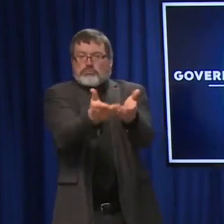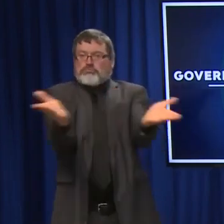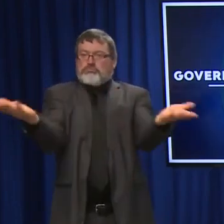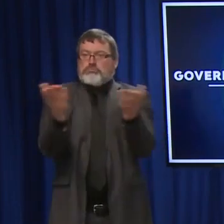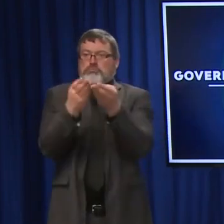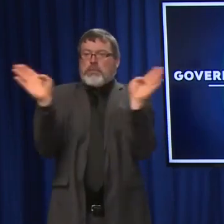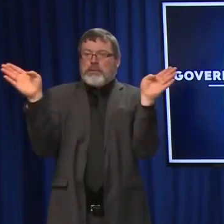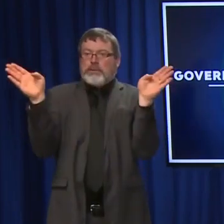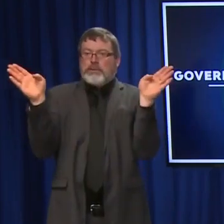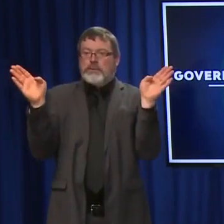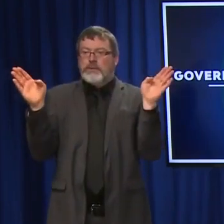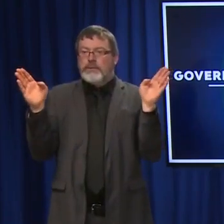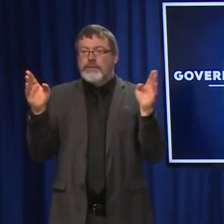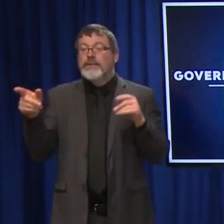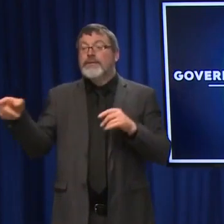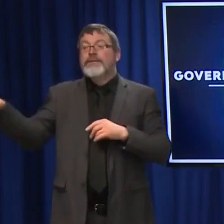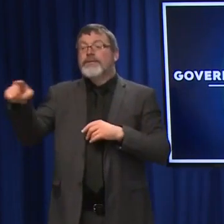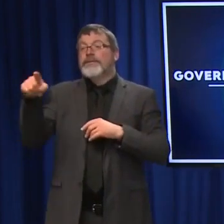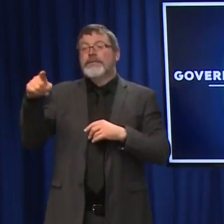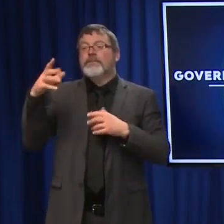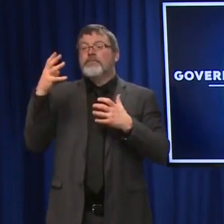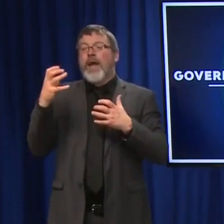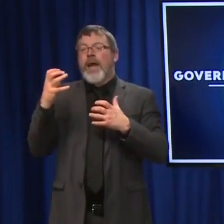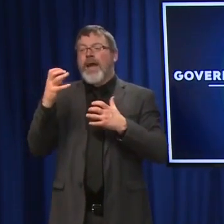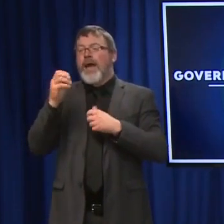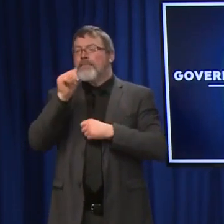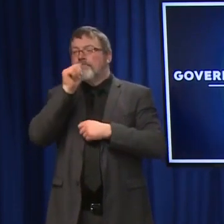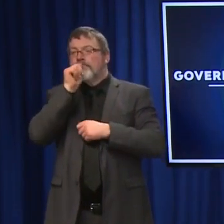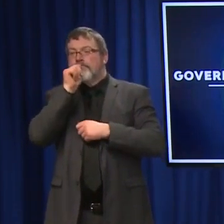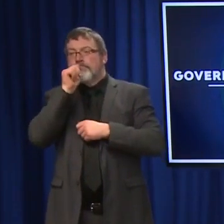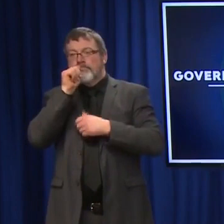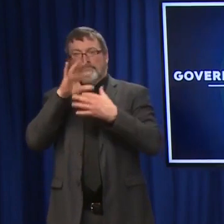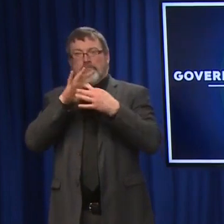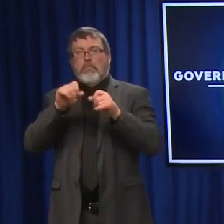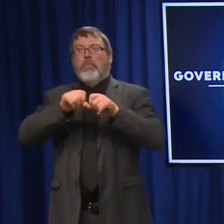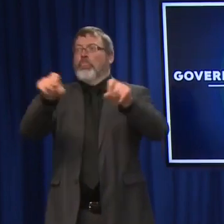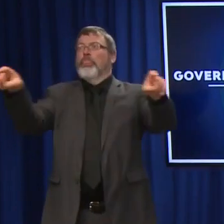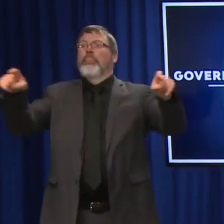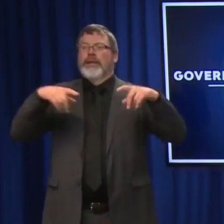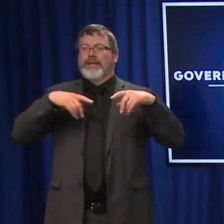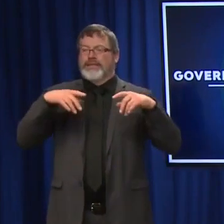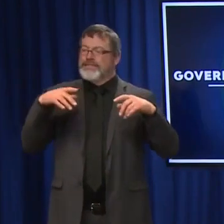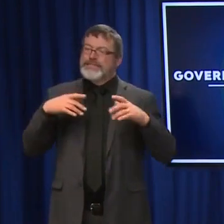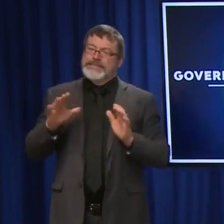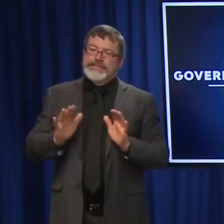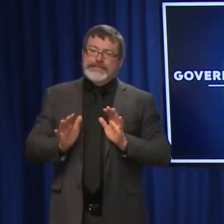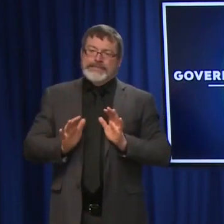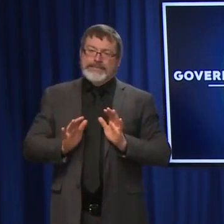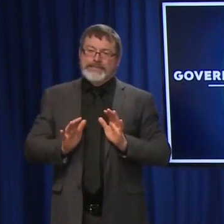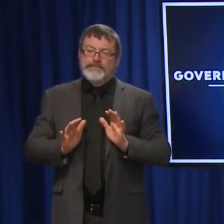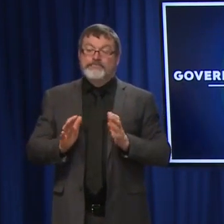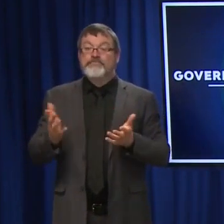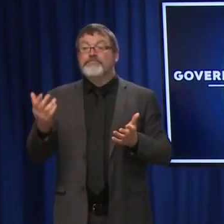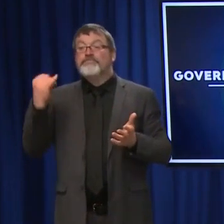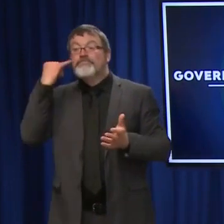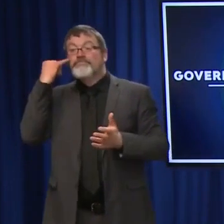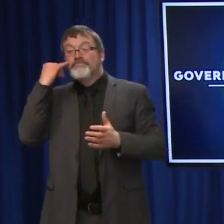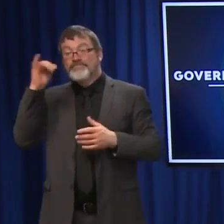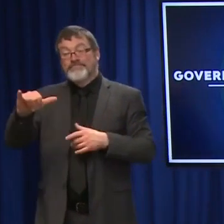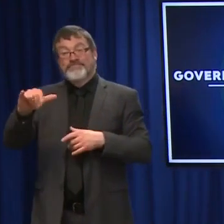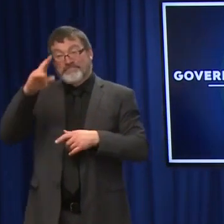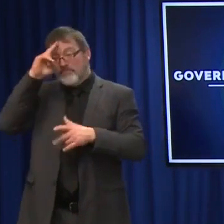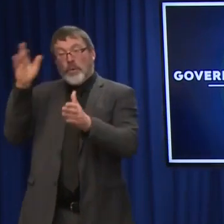details could allow for constructive identification of a person, right? If you have a 20 or 25-bed hospital and you have one pediatric